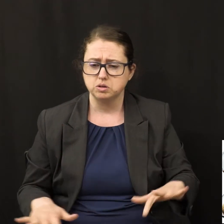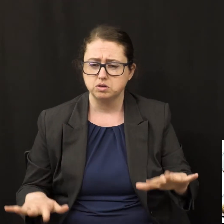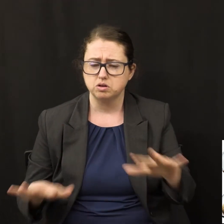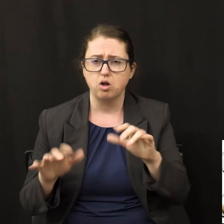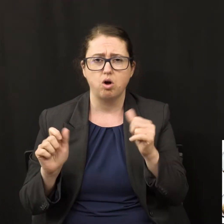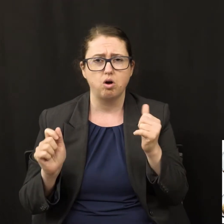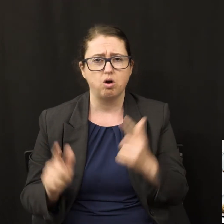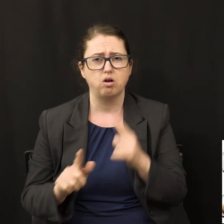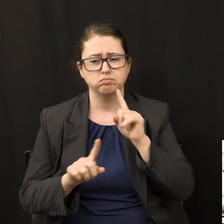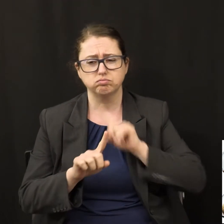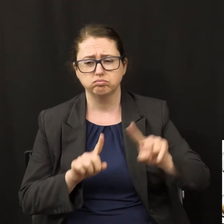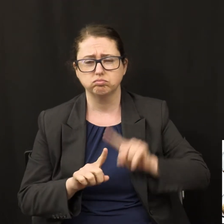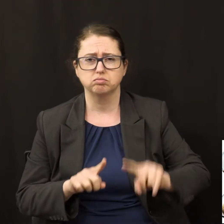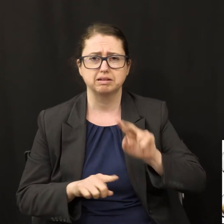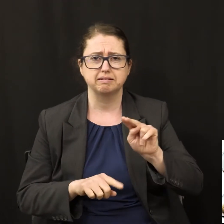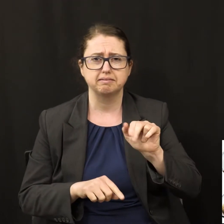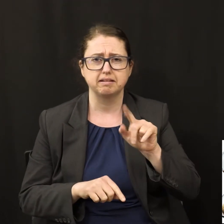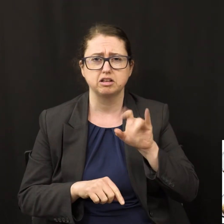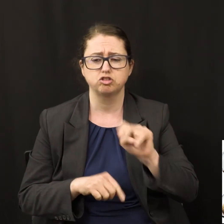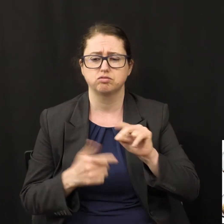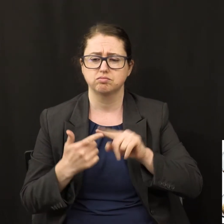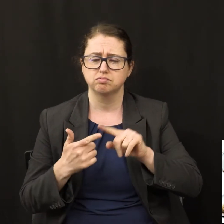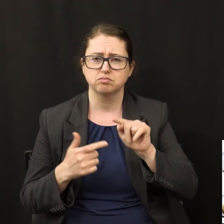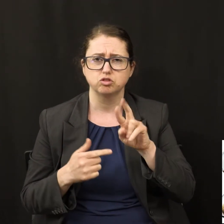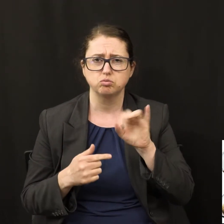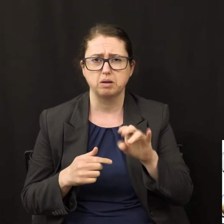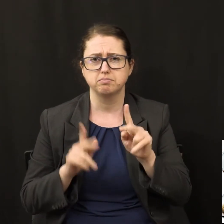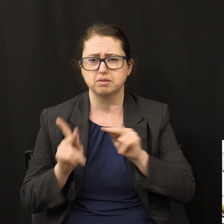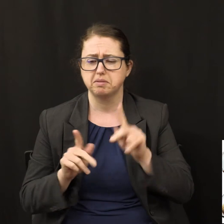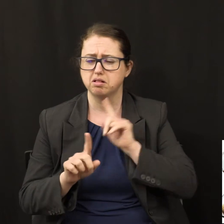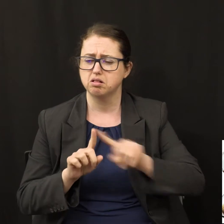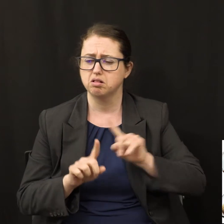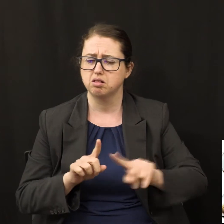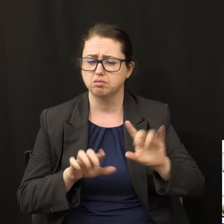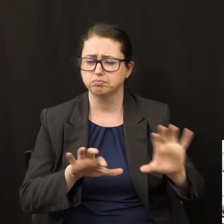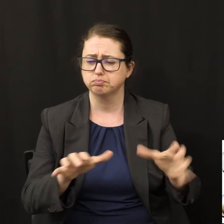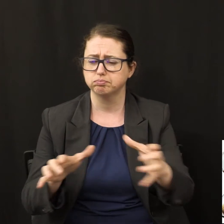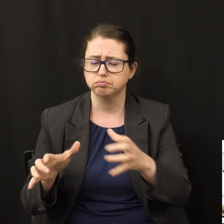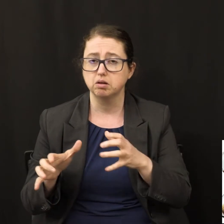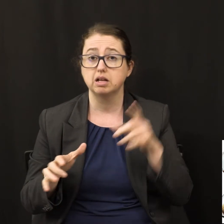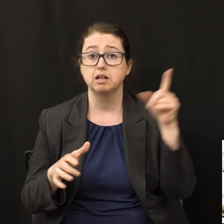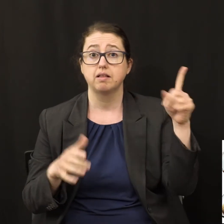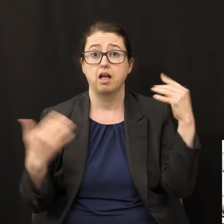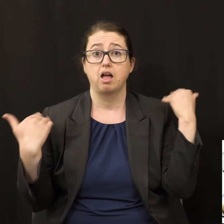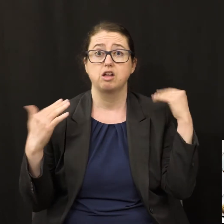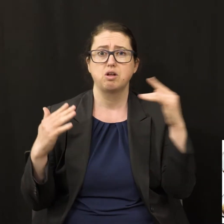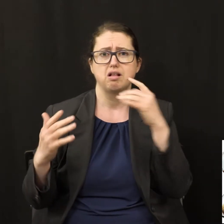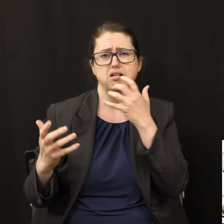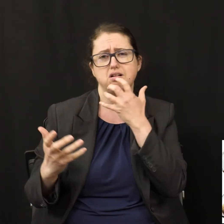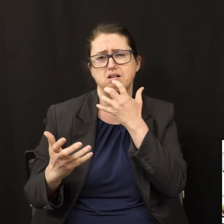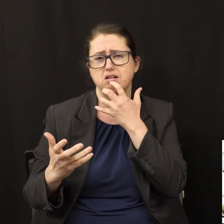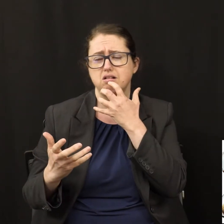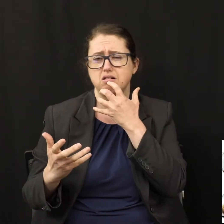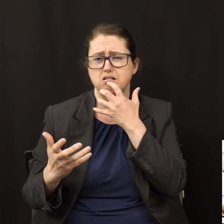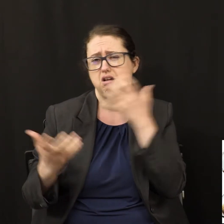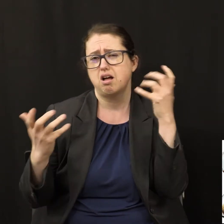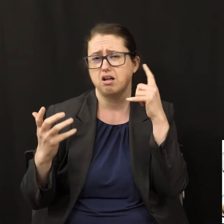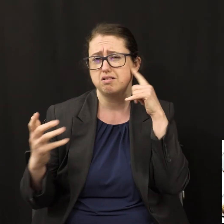tribe, tongue, and people, saying with a loud voice, fear God, and give